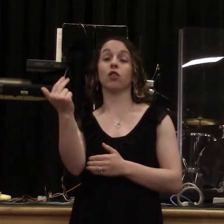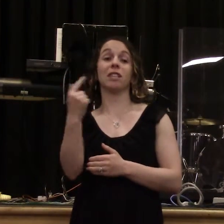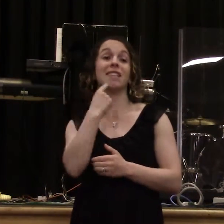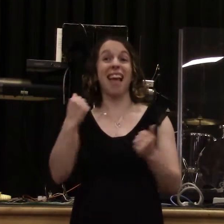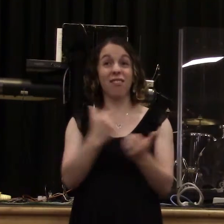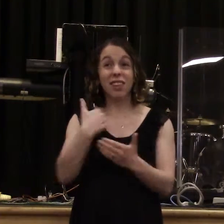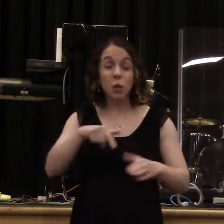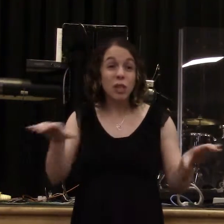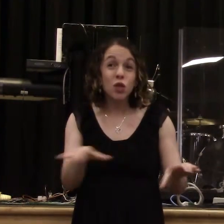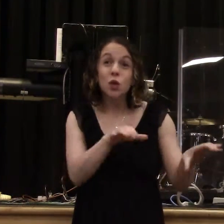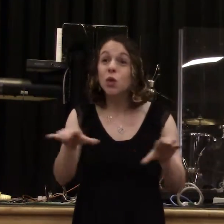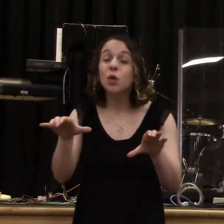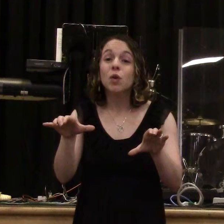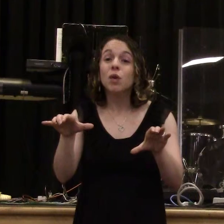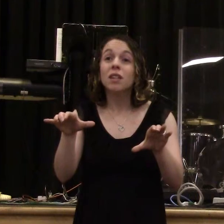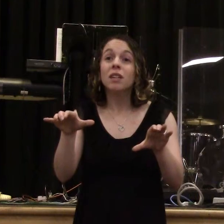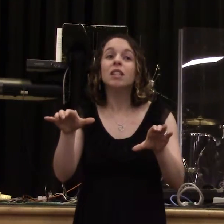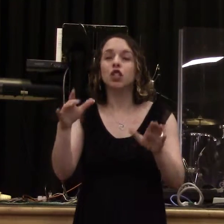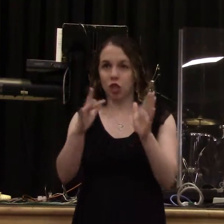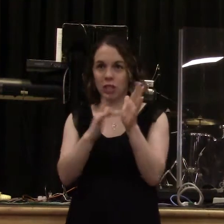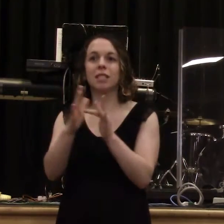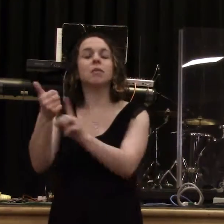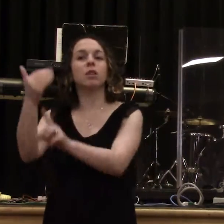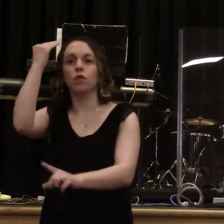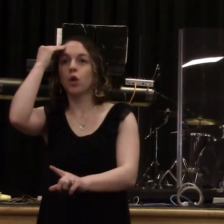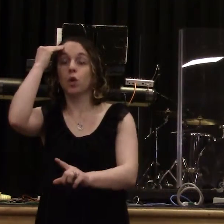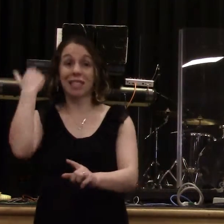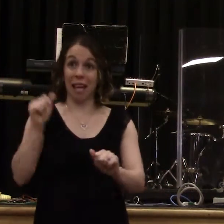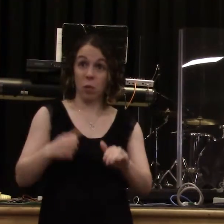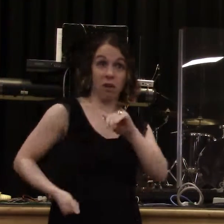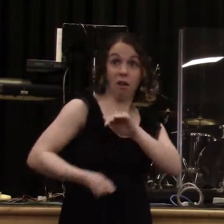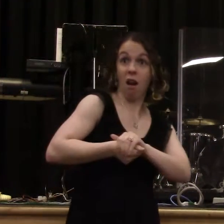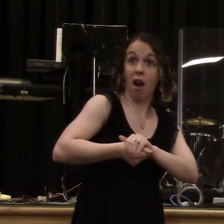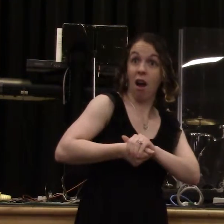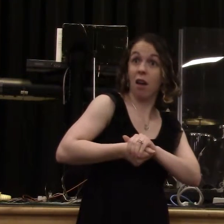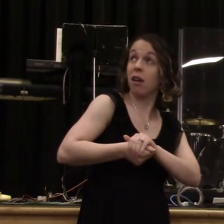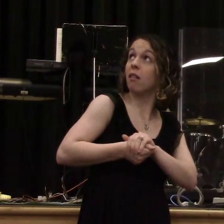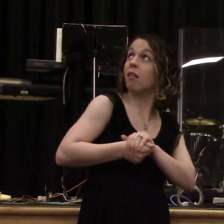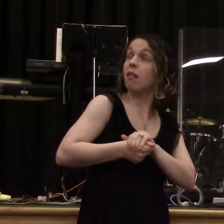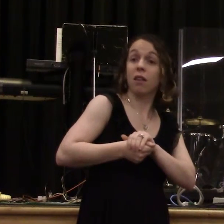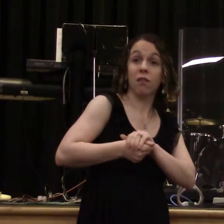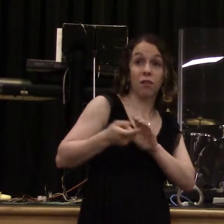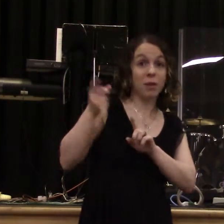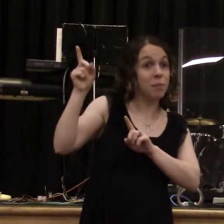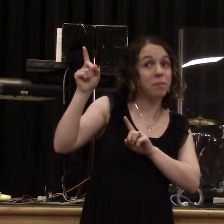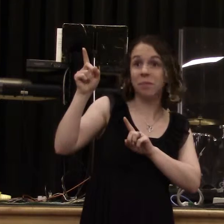Nothing. Everything is uncovered and laid bare before the eyes of him in whom we must give an account.